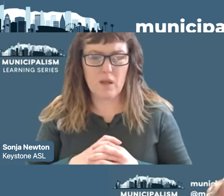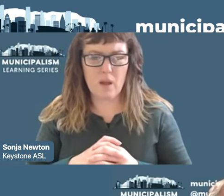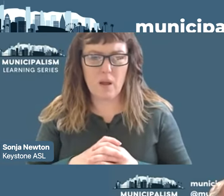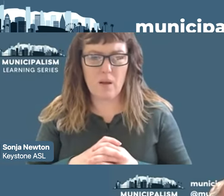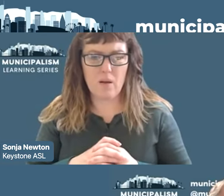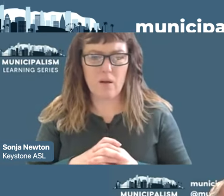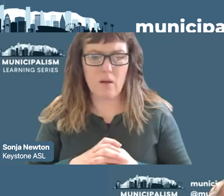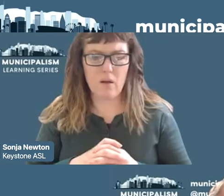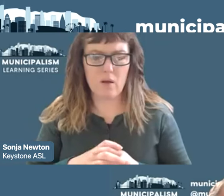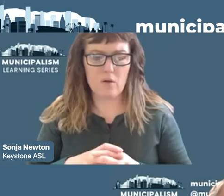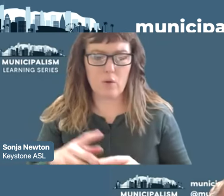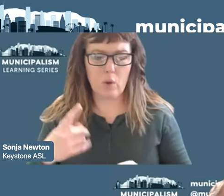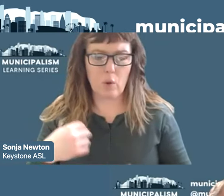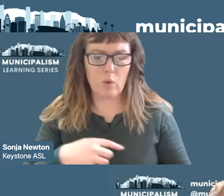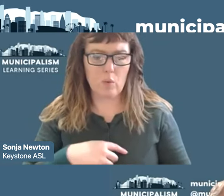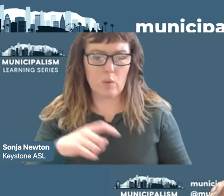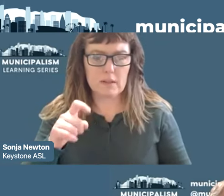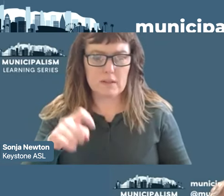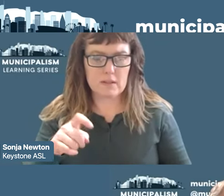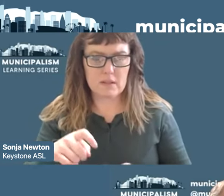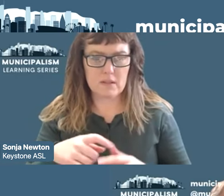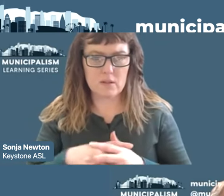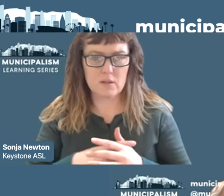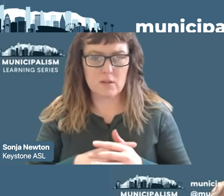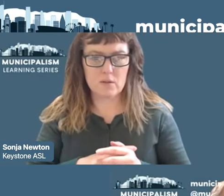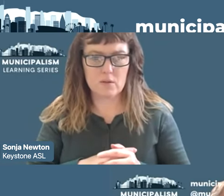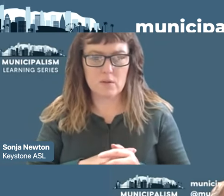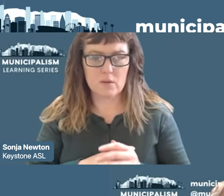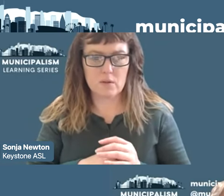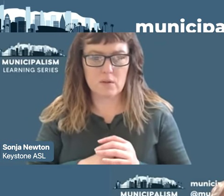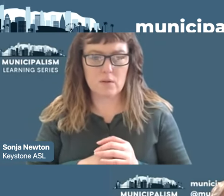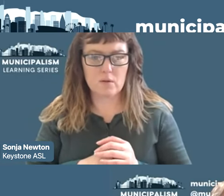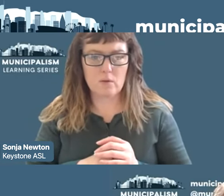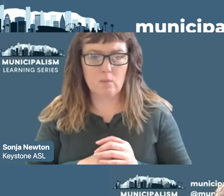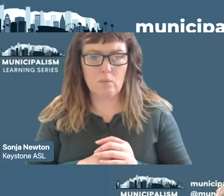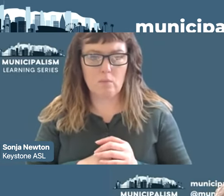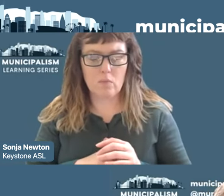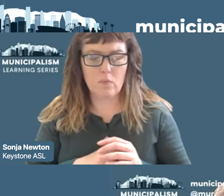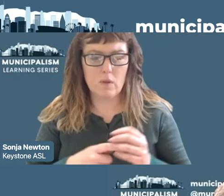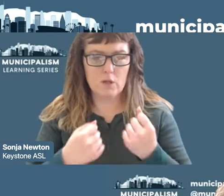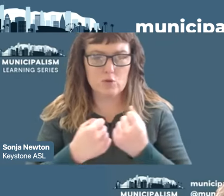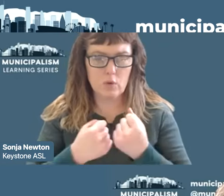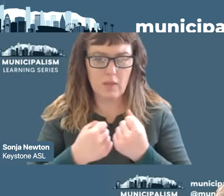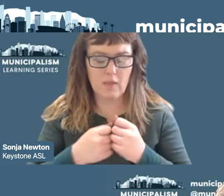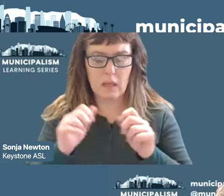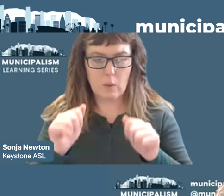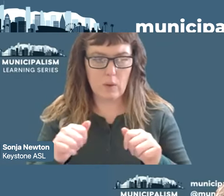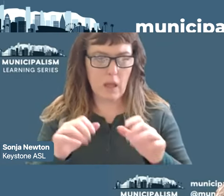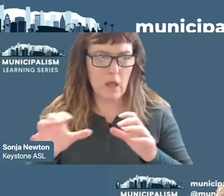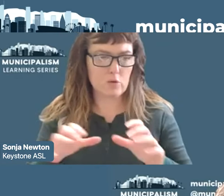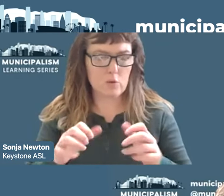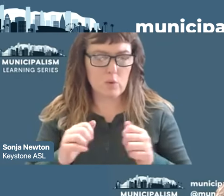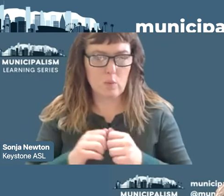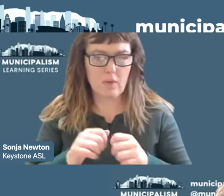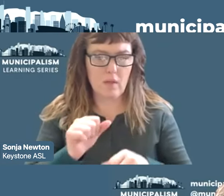strengthen and we have been able to do some of that through the collaboration among labor